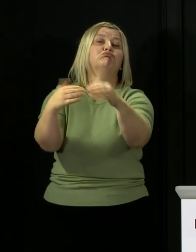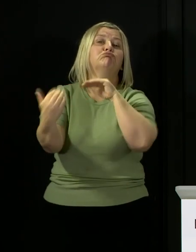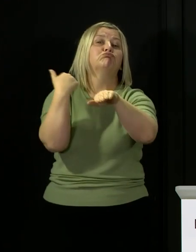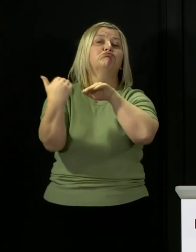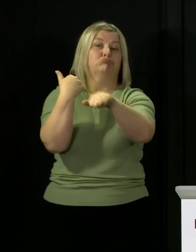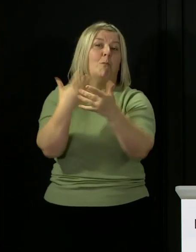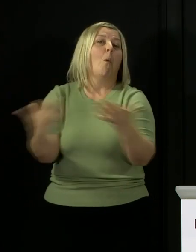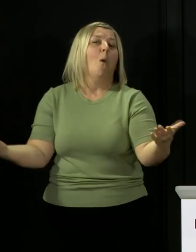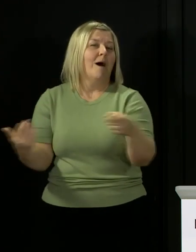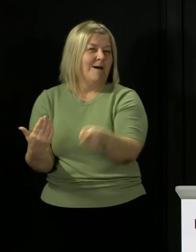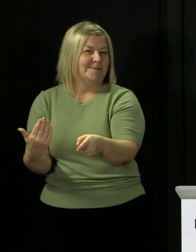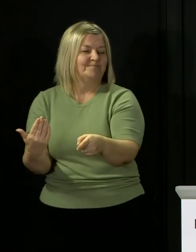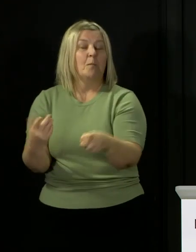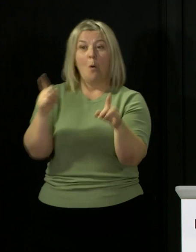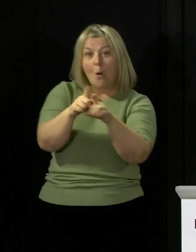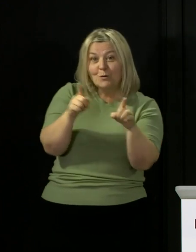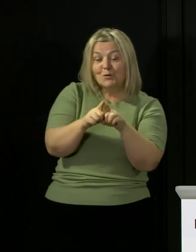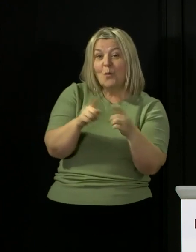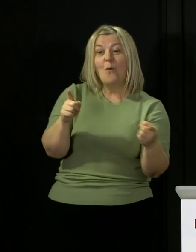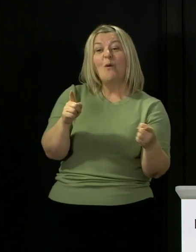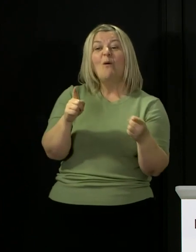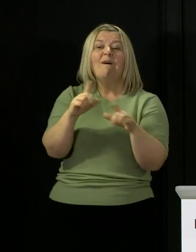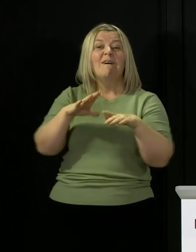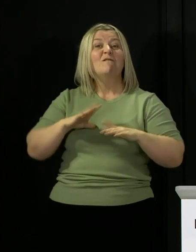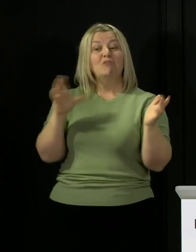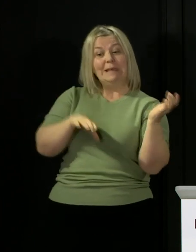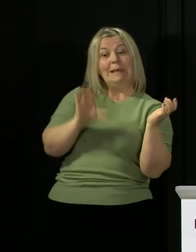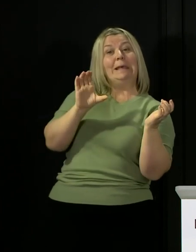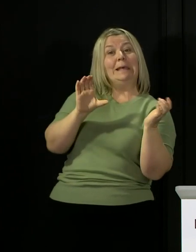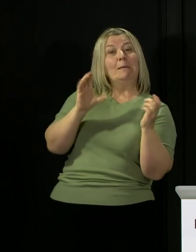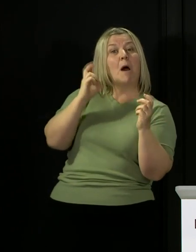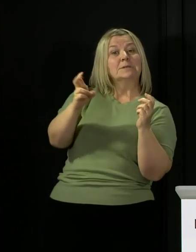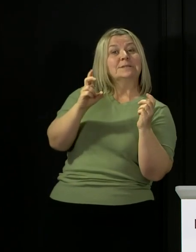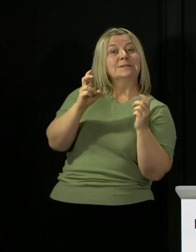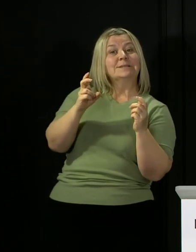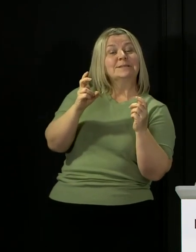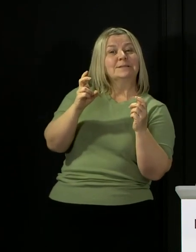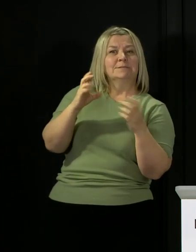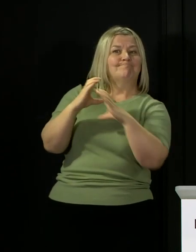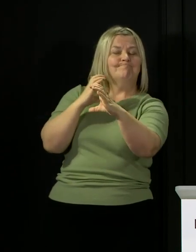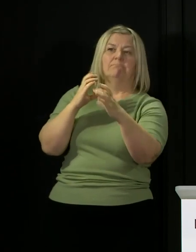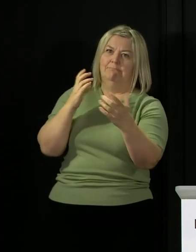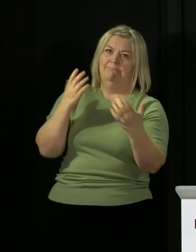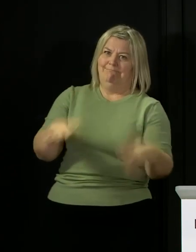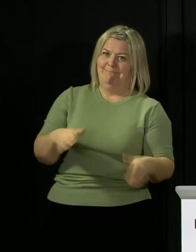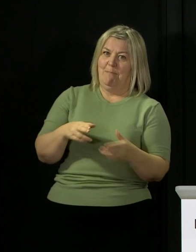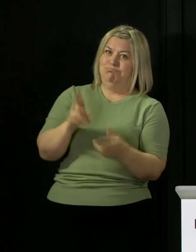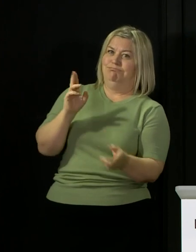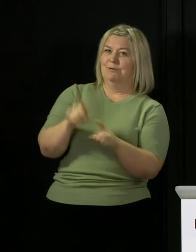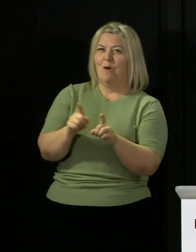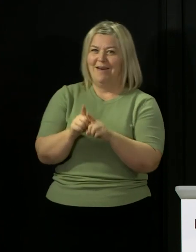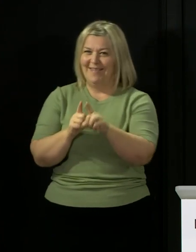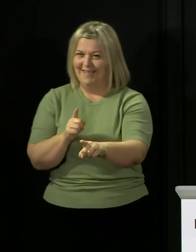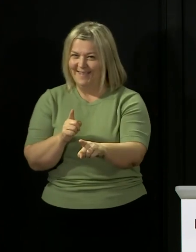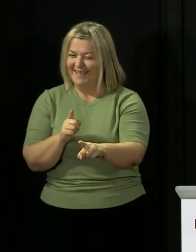increases in people using concessionary bus travel than we were a few weeks ago. Now, both of these trends, let me stress, are from very low